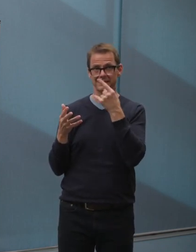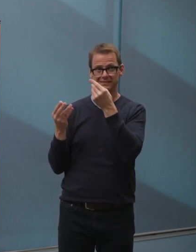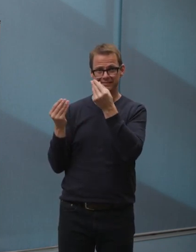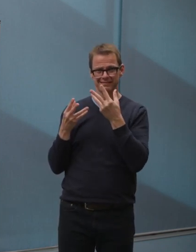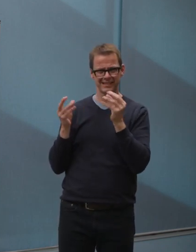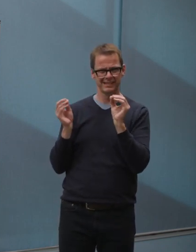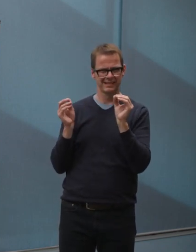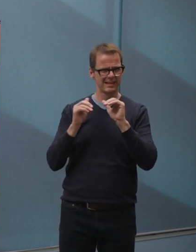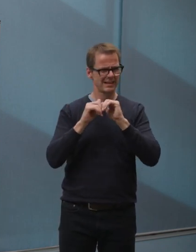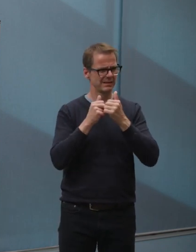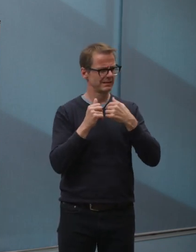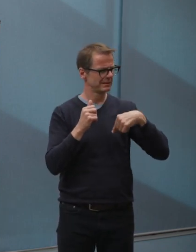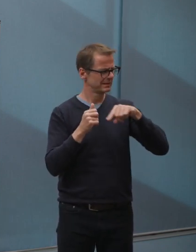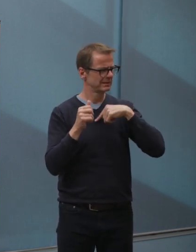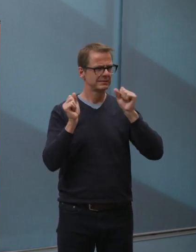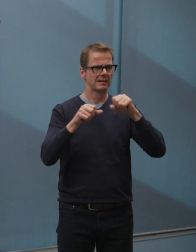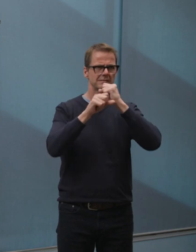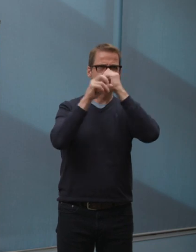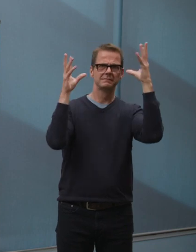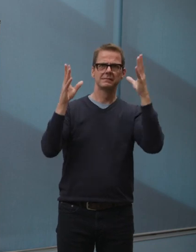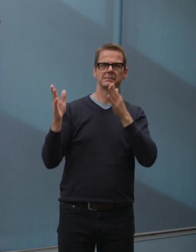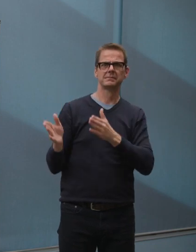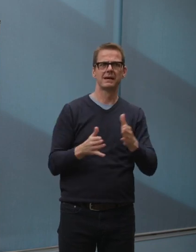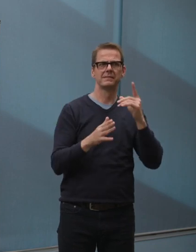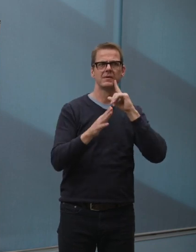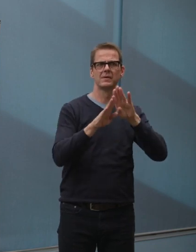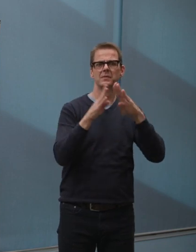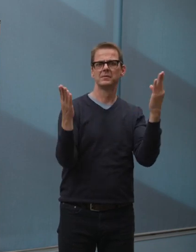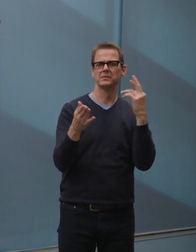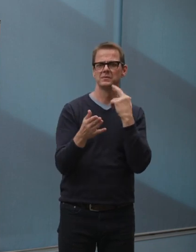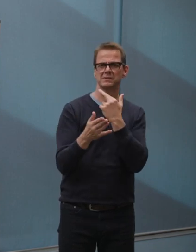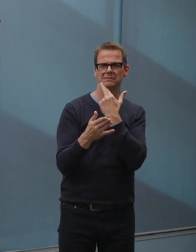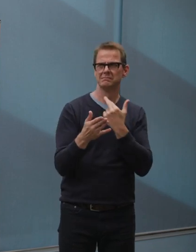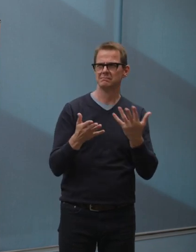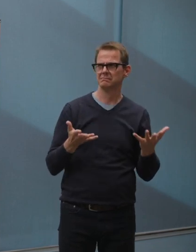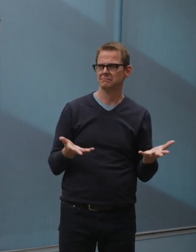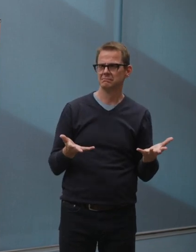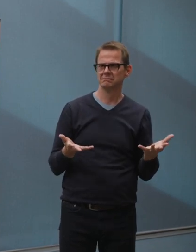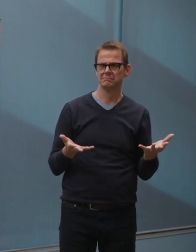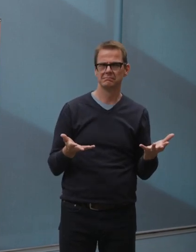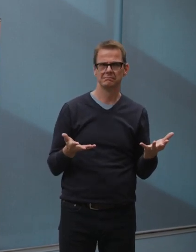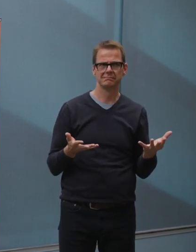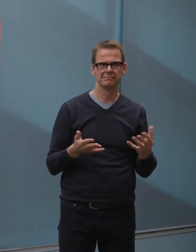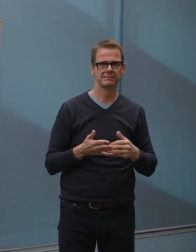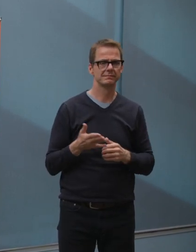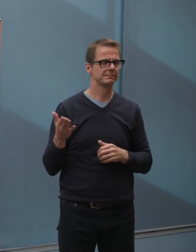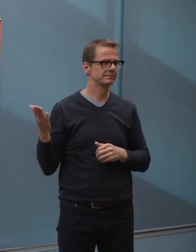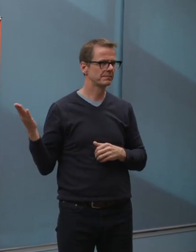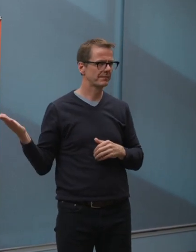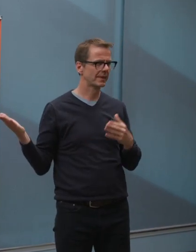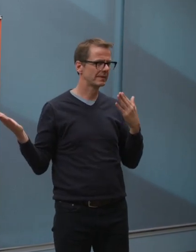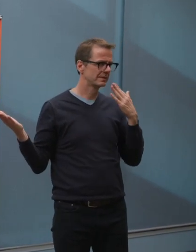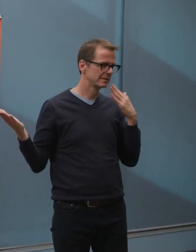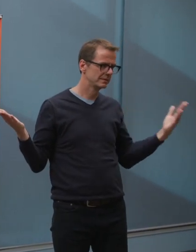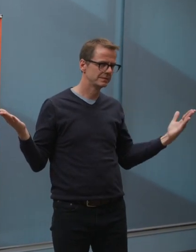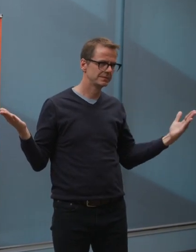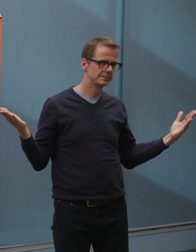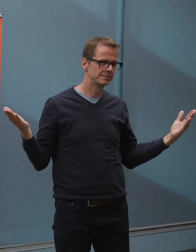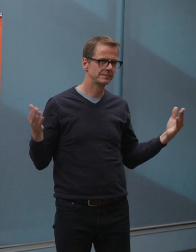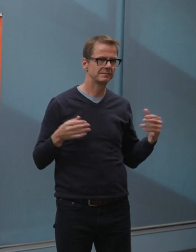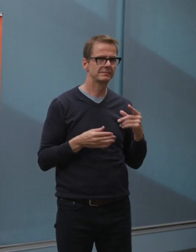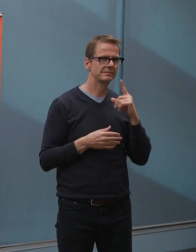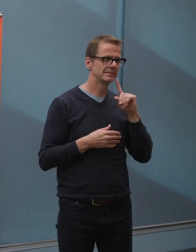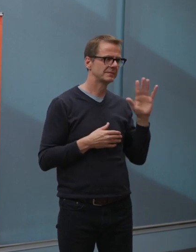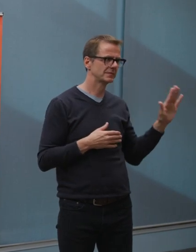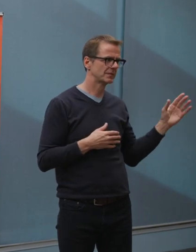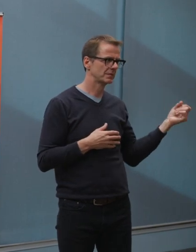Thanks for the question, Tasha. What we can do is, is what we are doing actually, is to really work